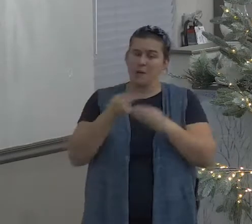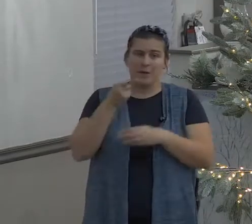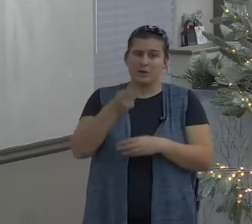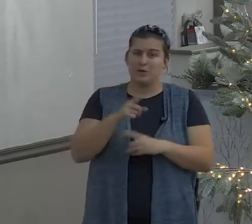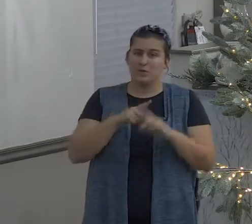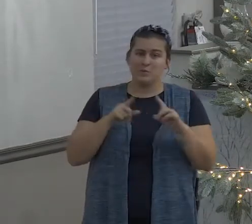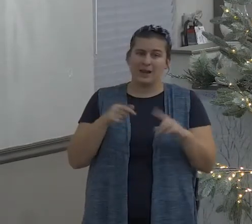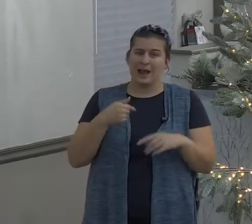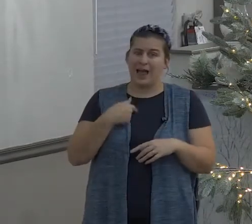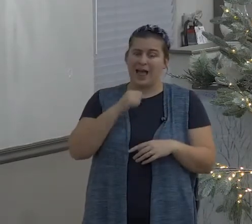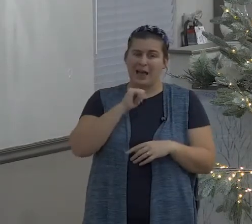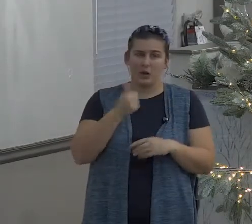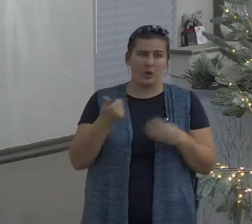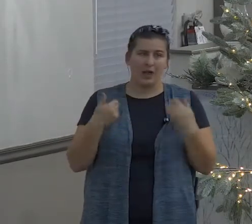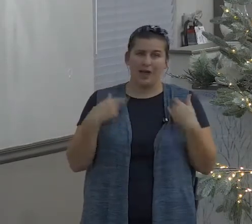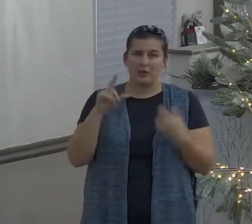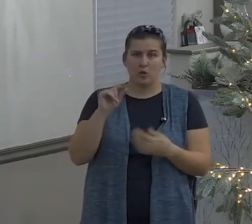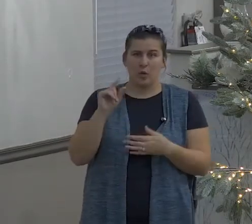he used you